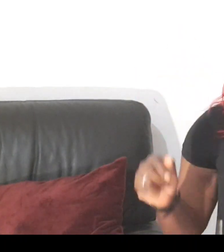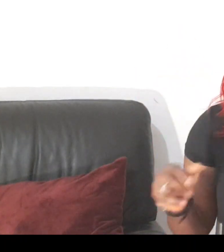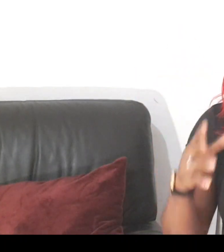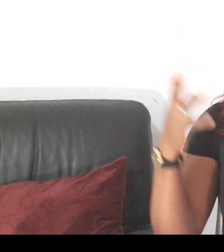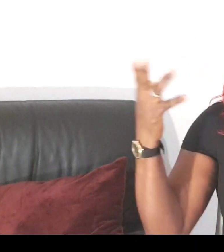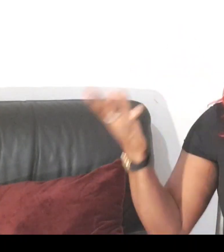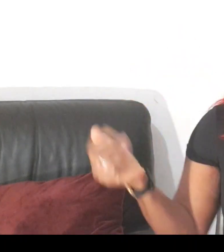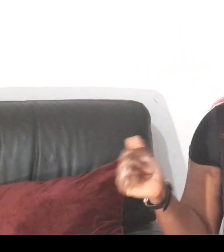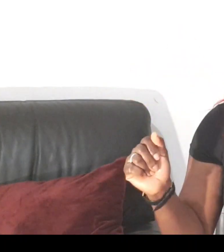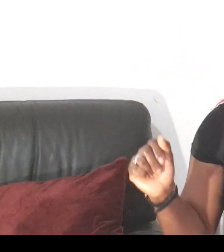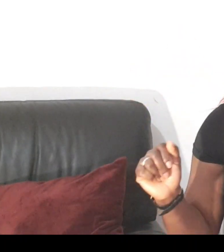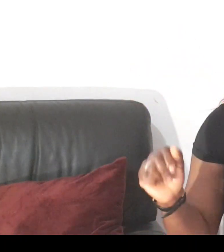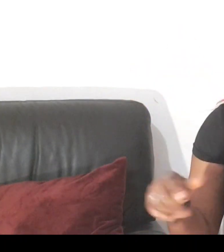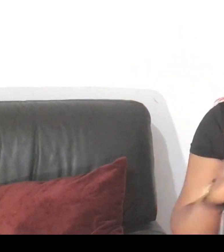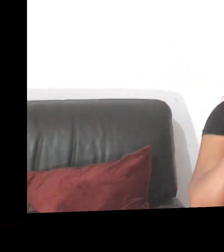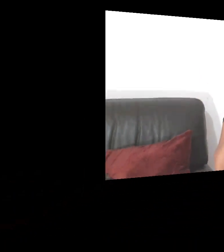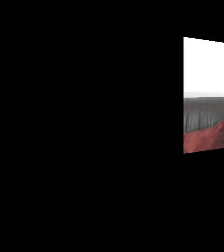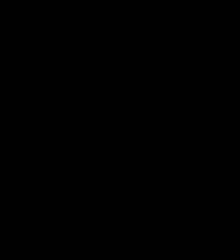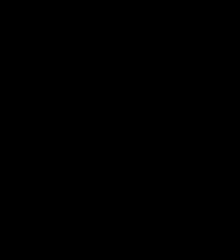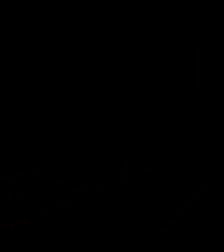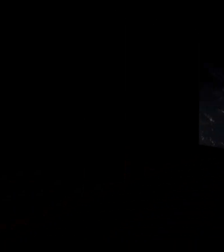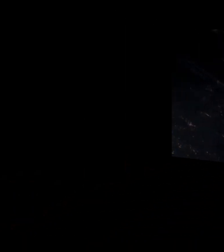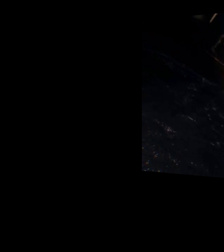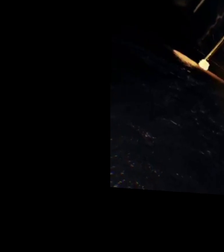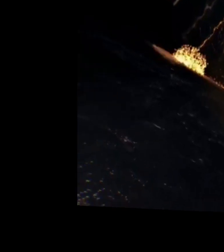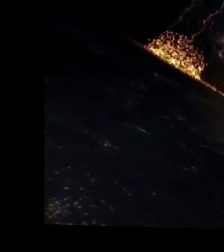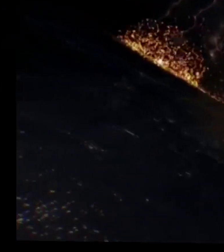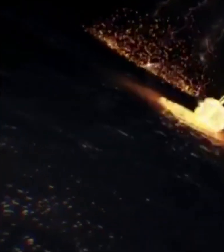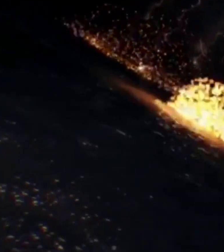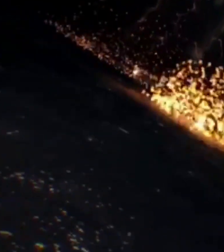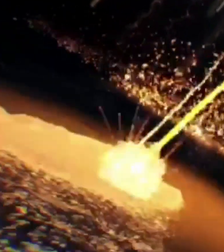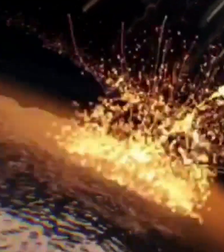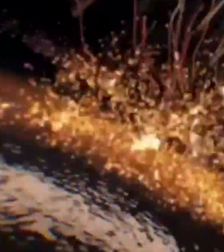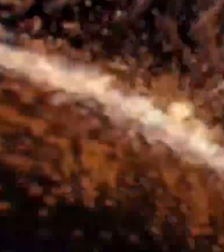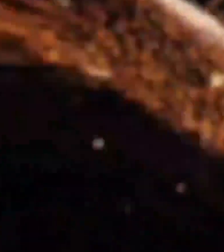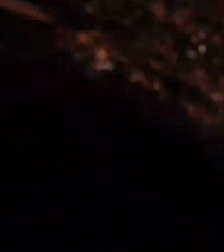guys that is very intelligent guys so let's dive on it